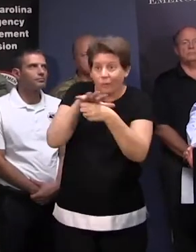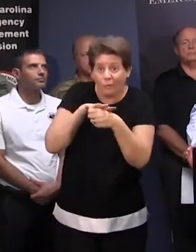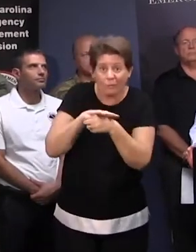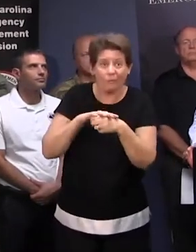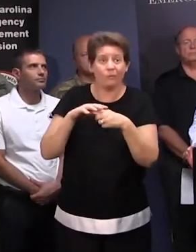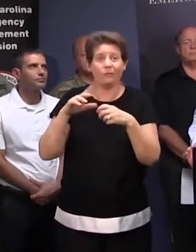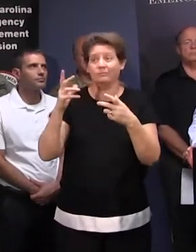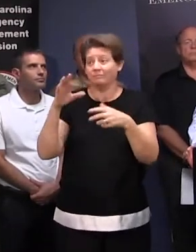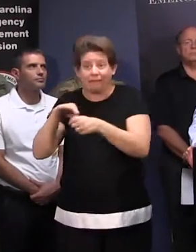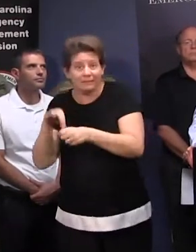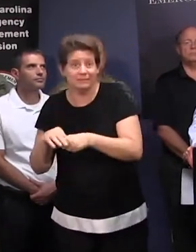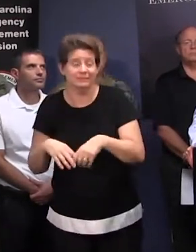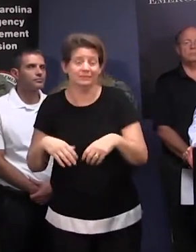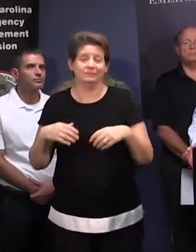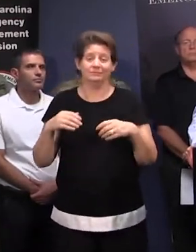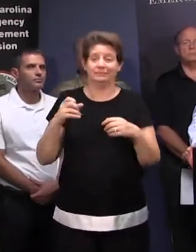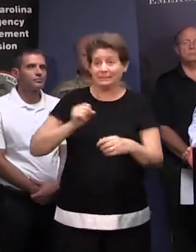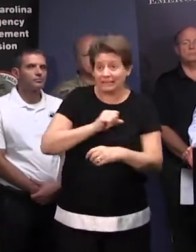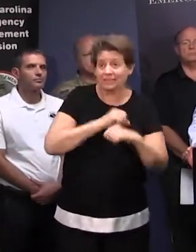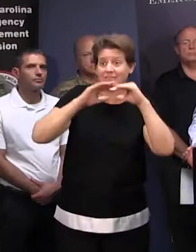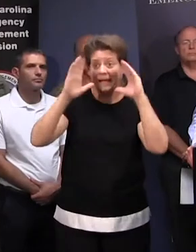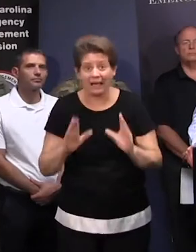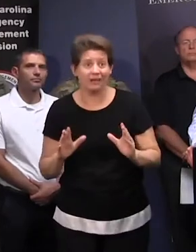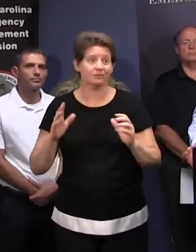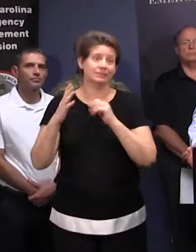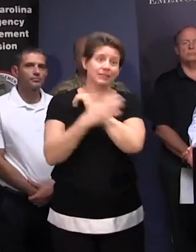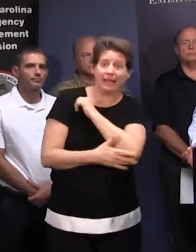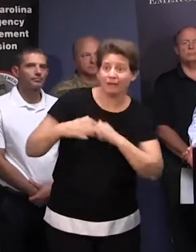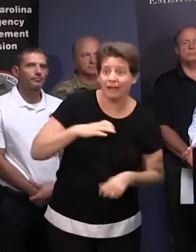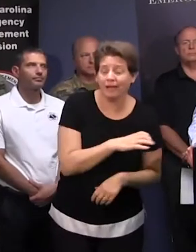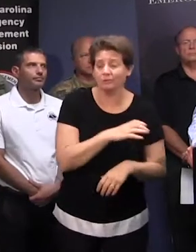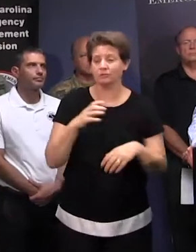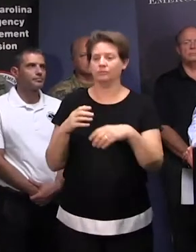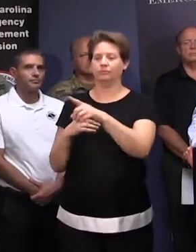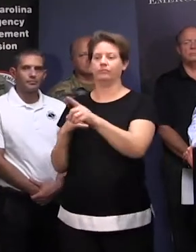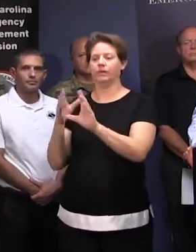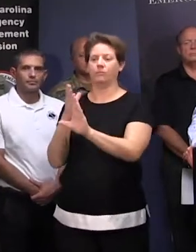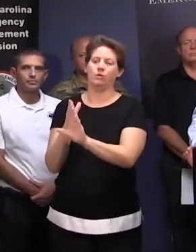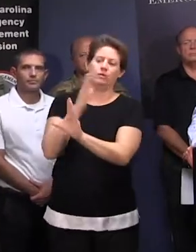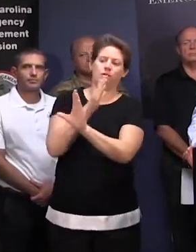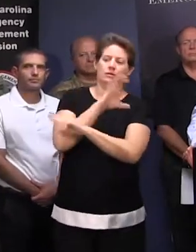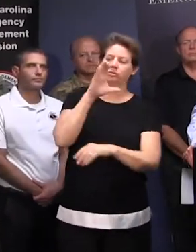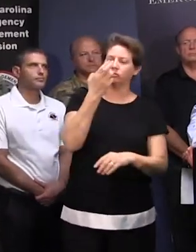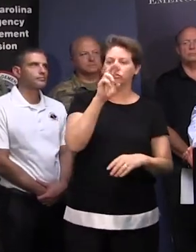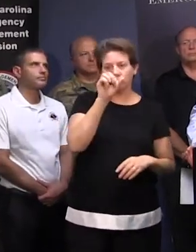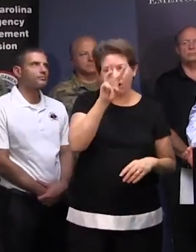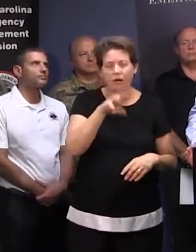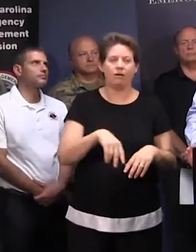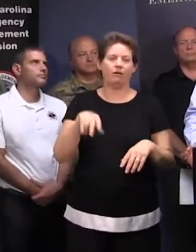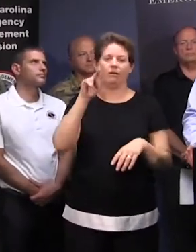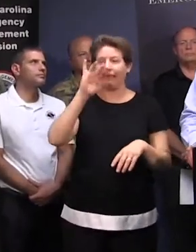as well as elected officials, senators, house members, county council. What about more inland, like Syrah or King Street?